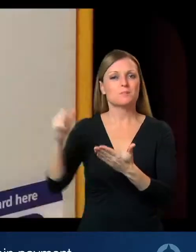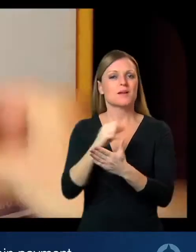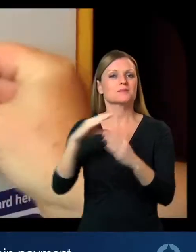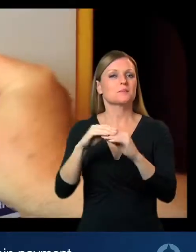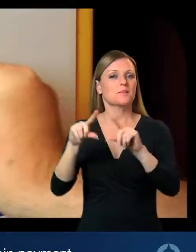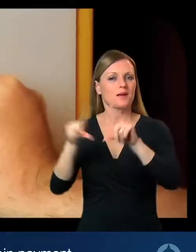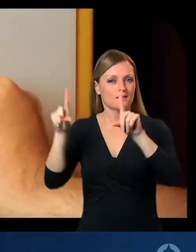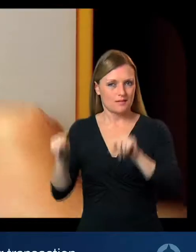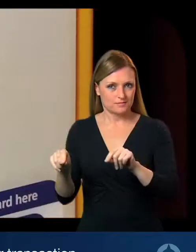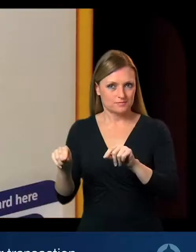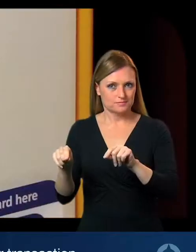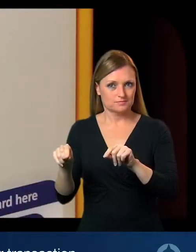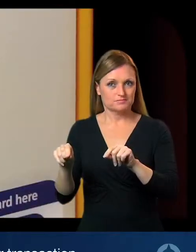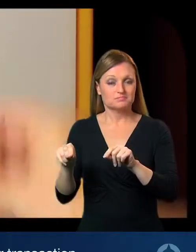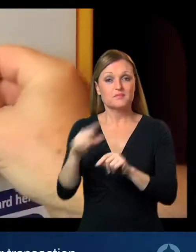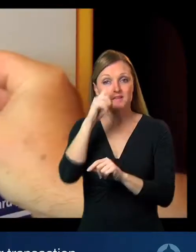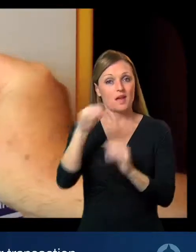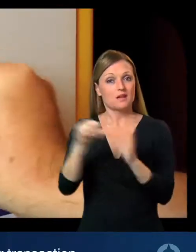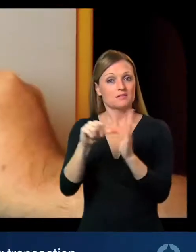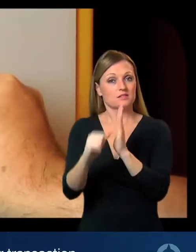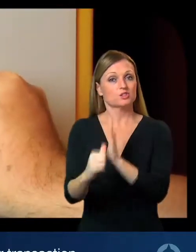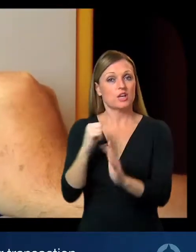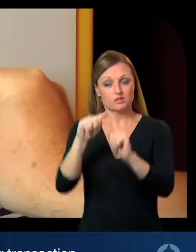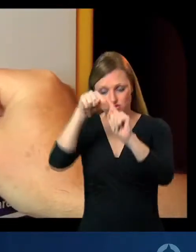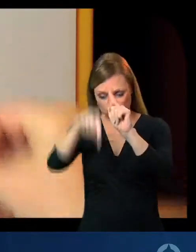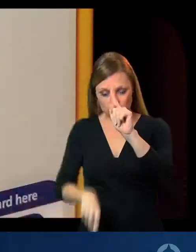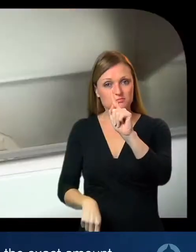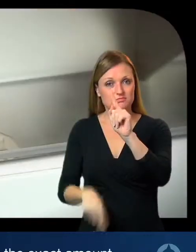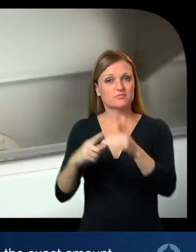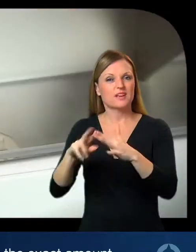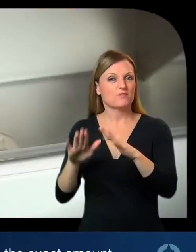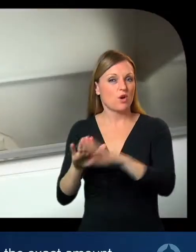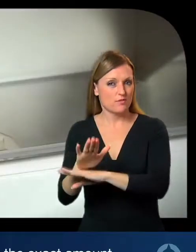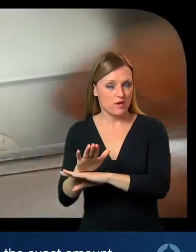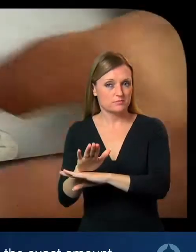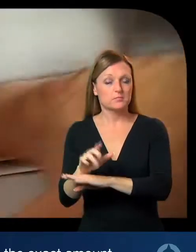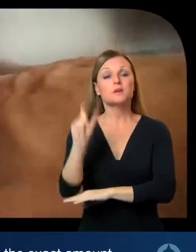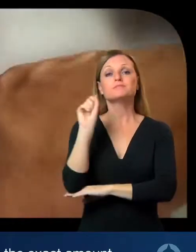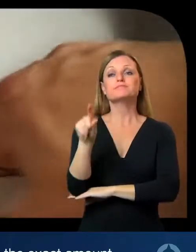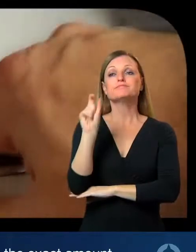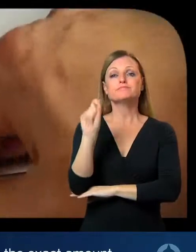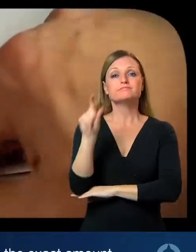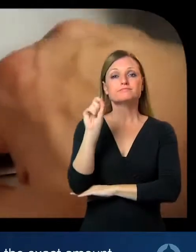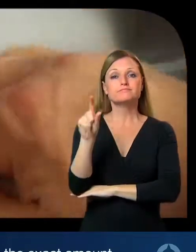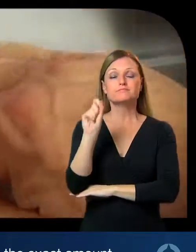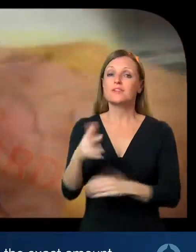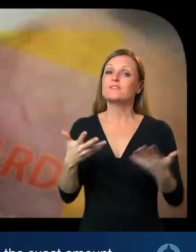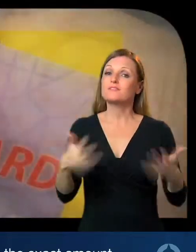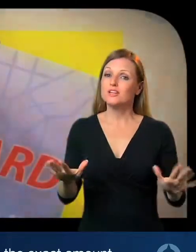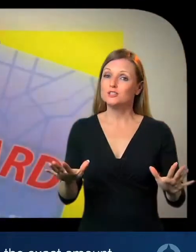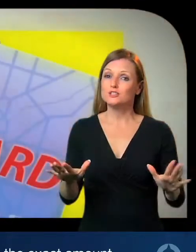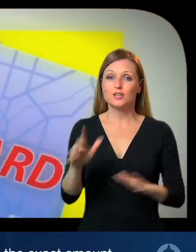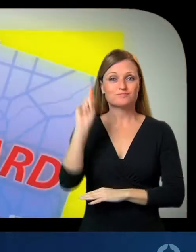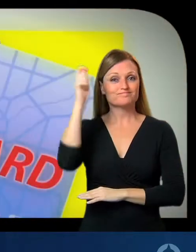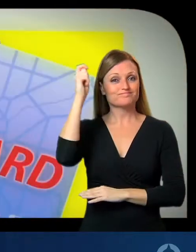for coin payment as well as a limit of 20 coins per transaction. Change will be provided if you don't have the exact